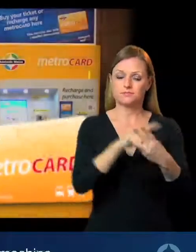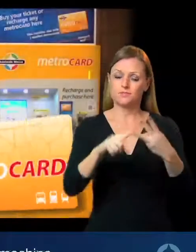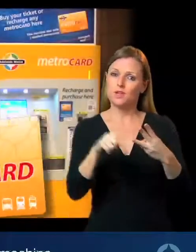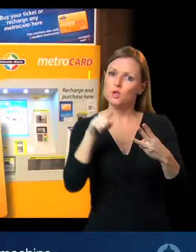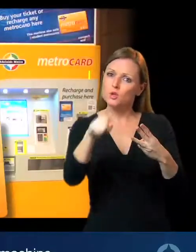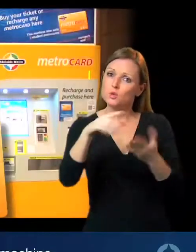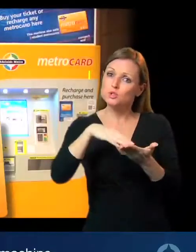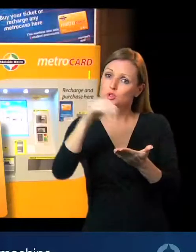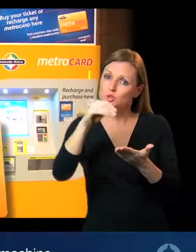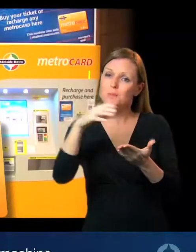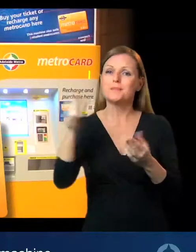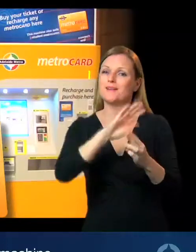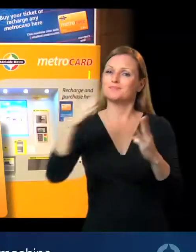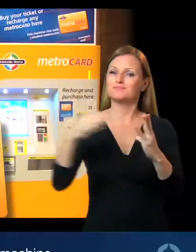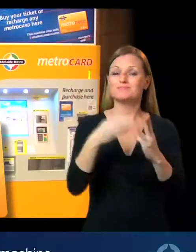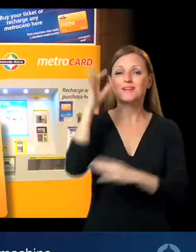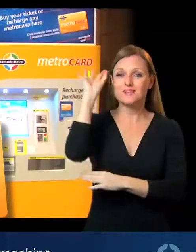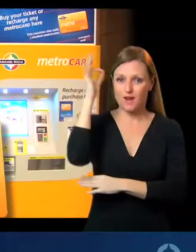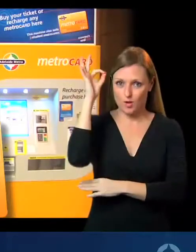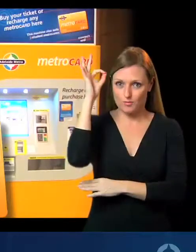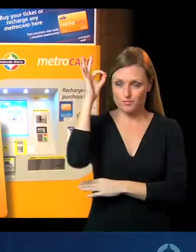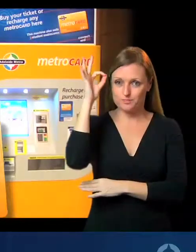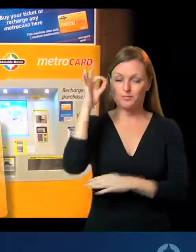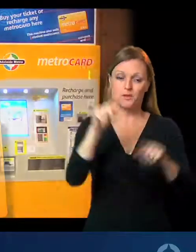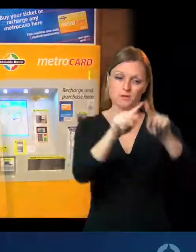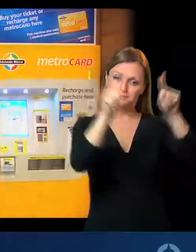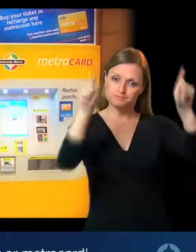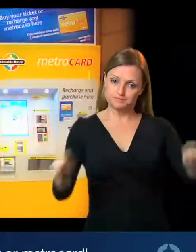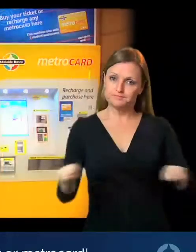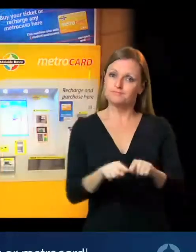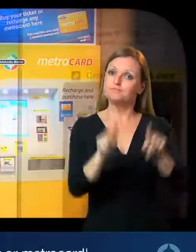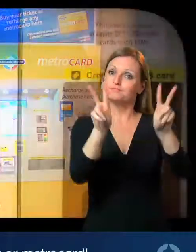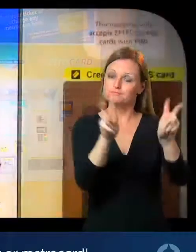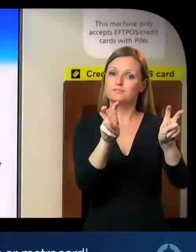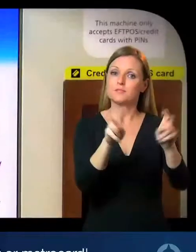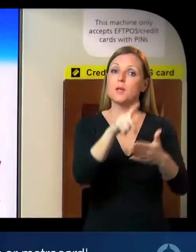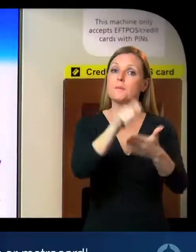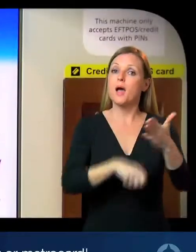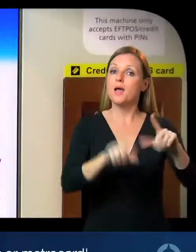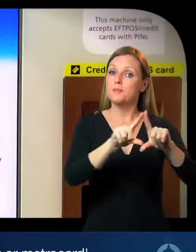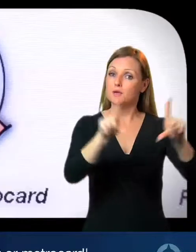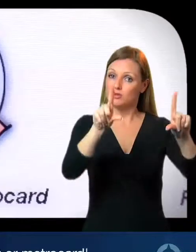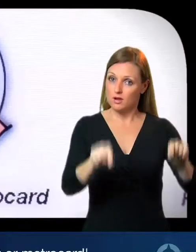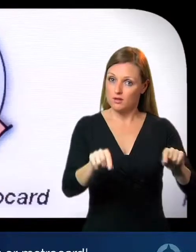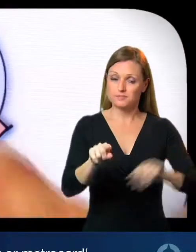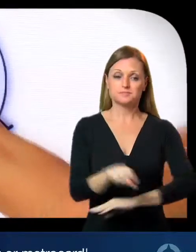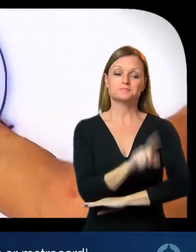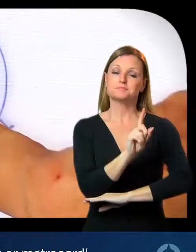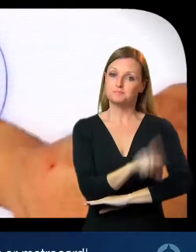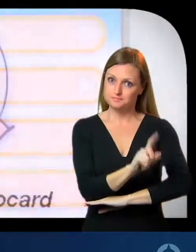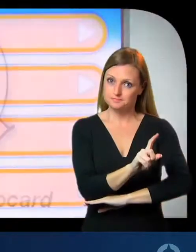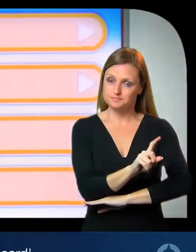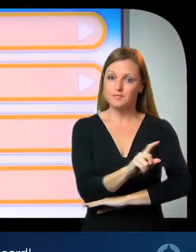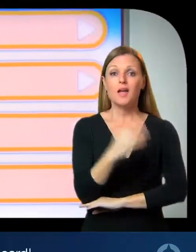and Student MetroCards at this machine. To buy a MetroCard select buy ticket or